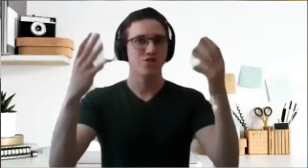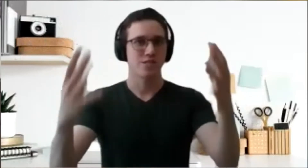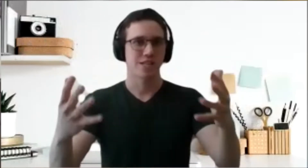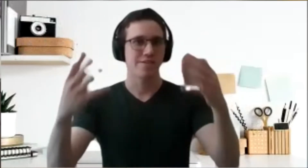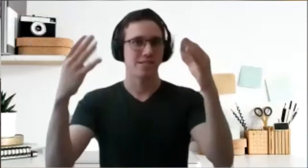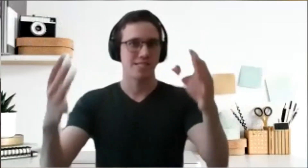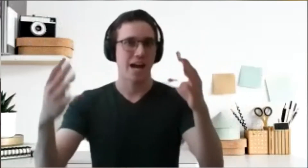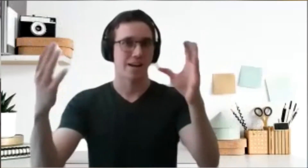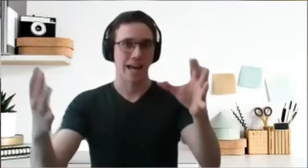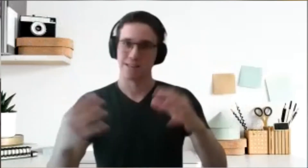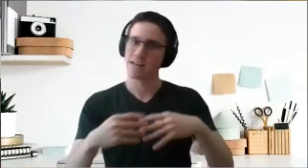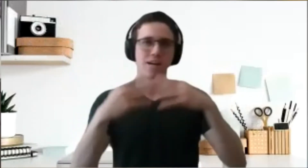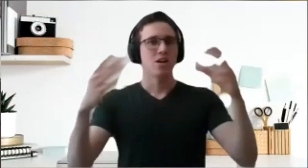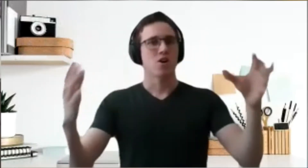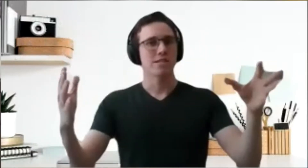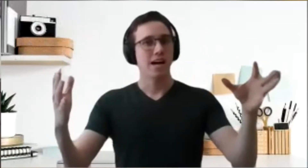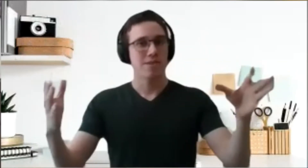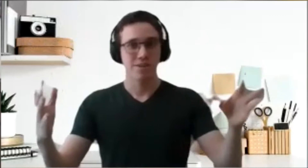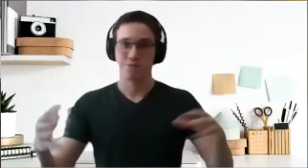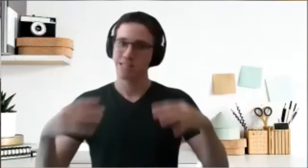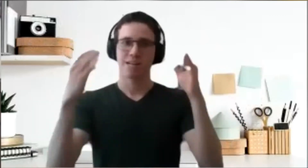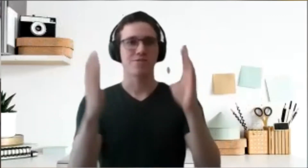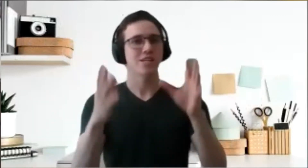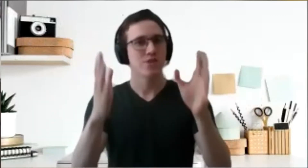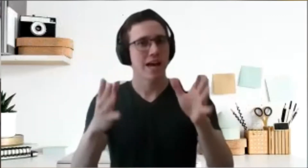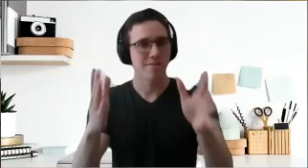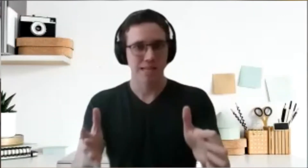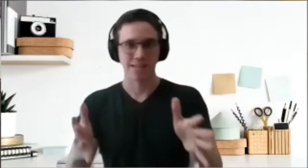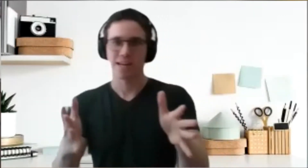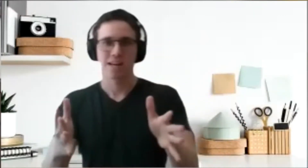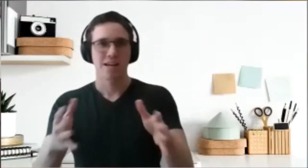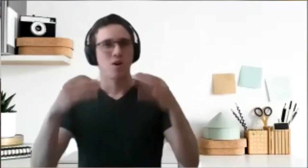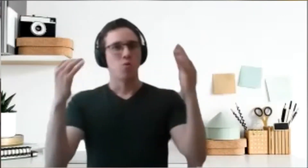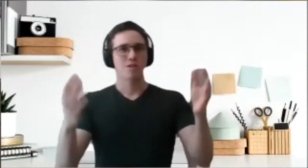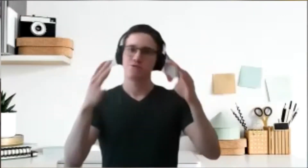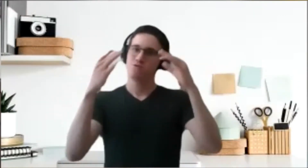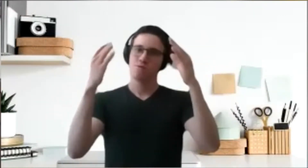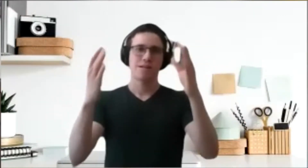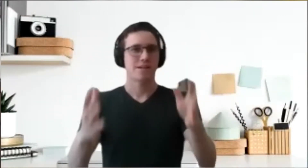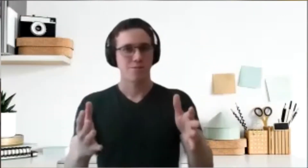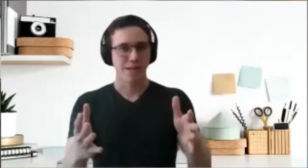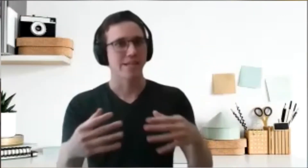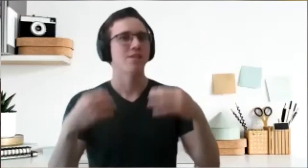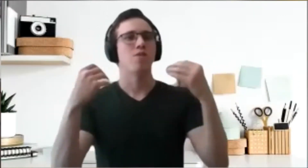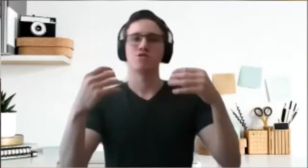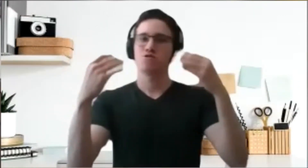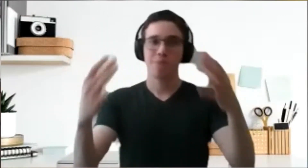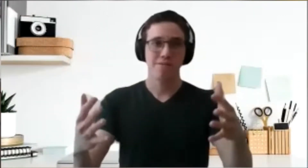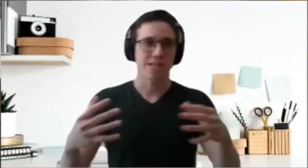to achieve a desired end. Call it however you wish. You need to have a plan. What you do weekly, what you do monthly,